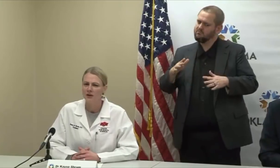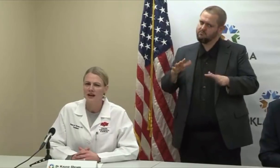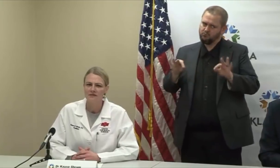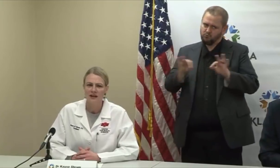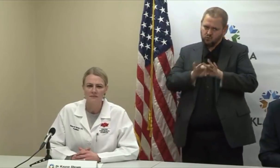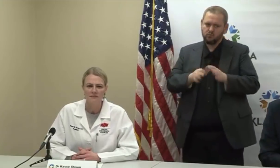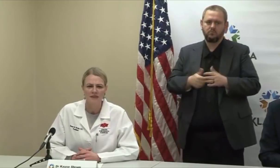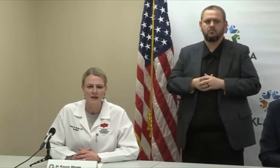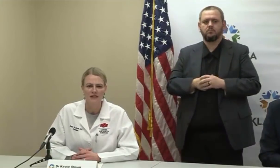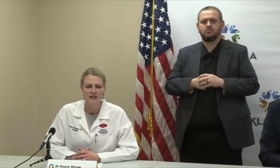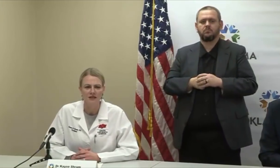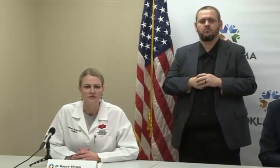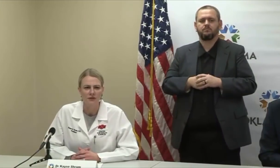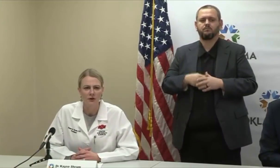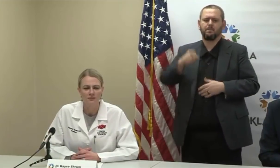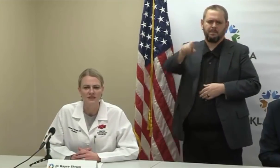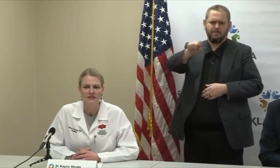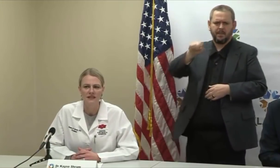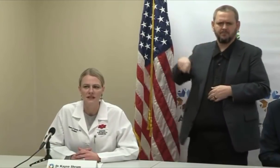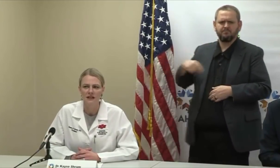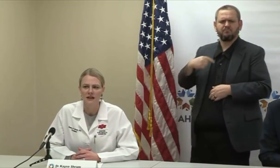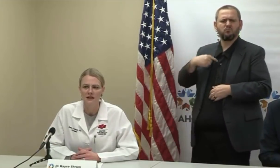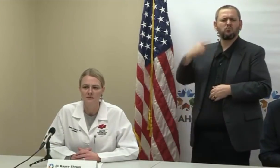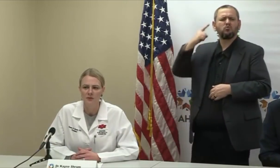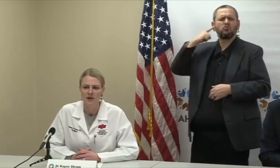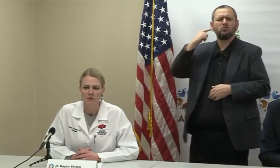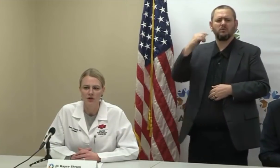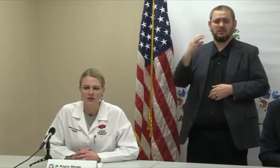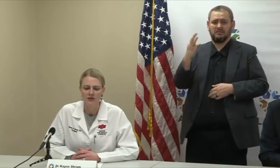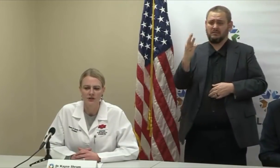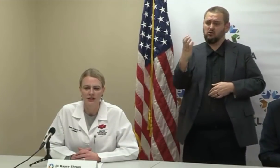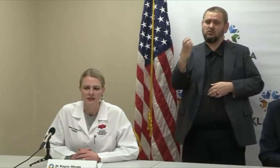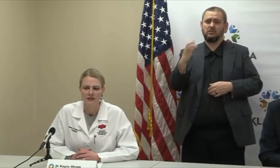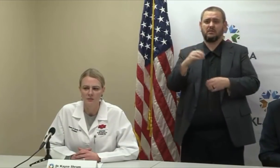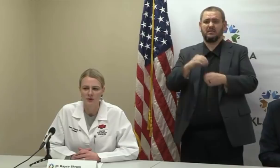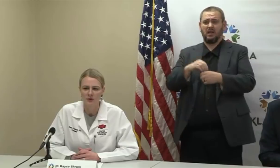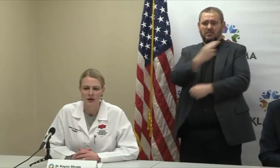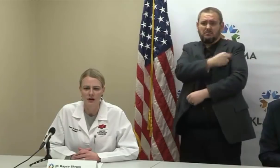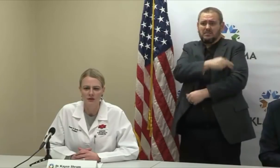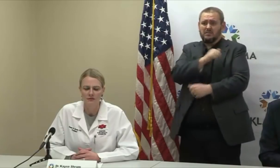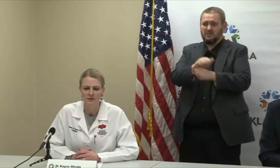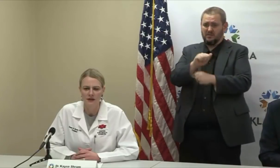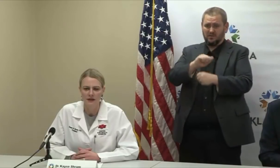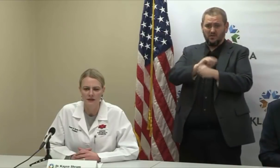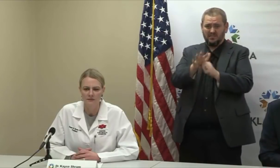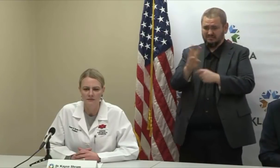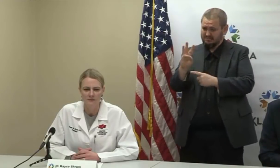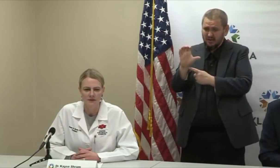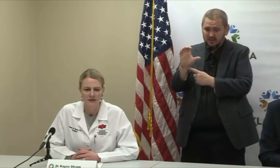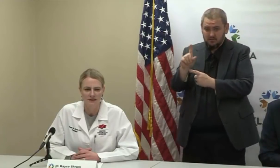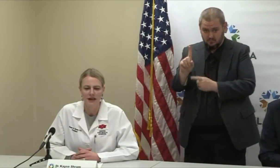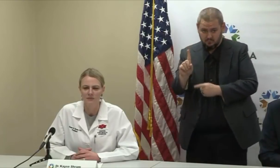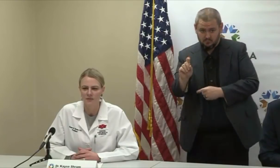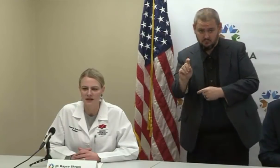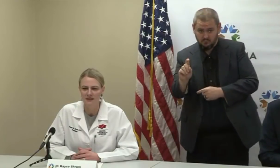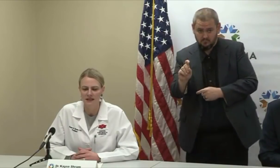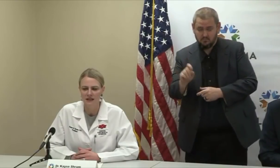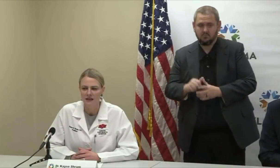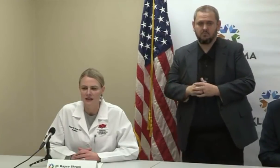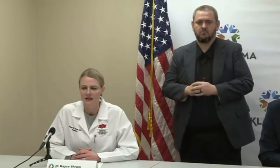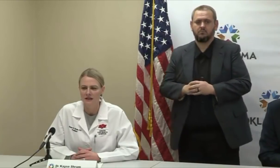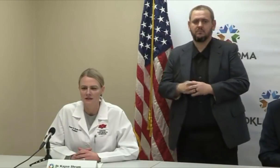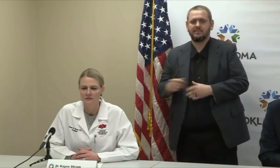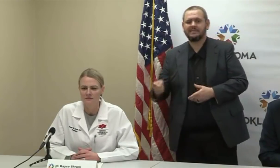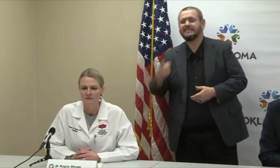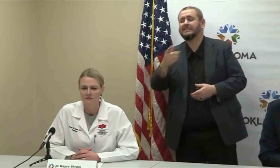We don't have that many confirmed. We are monitoring the number of labs pending,